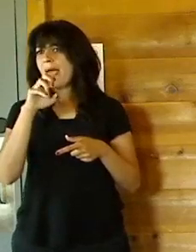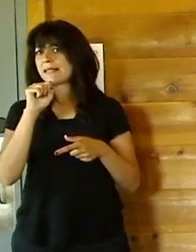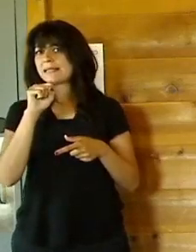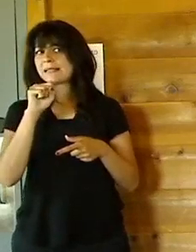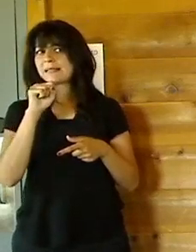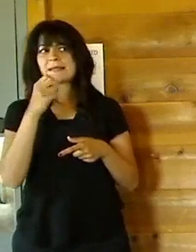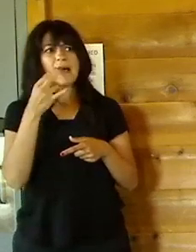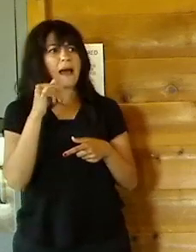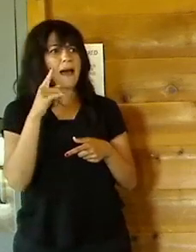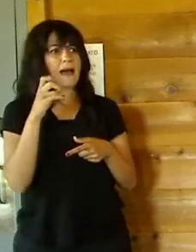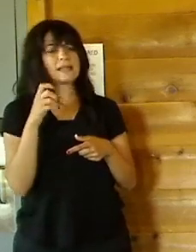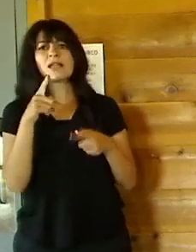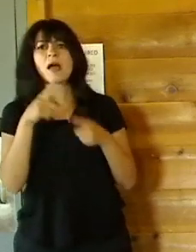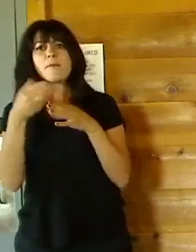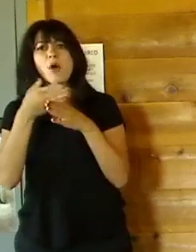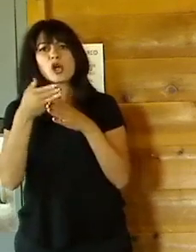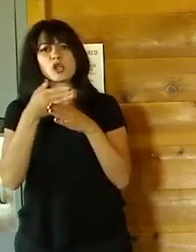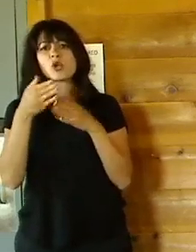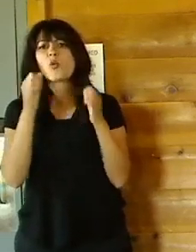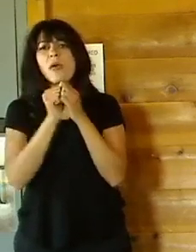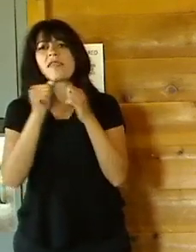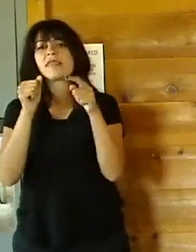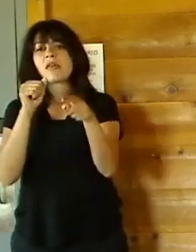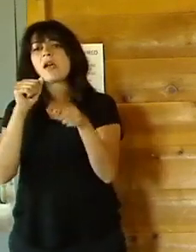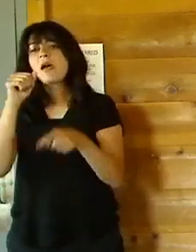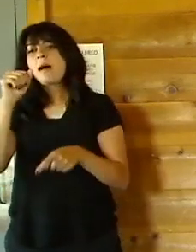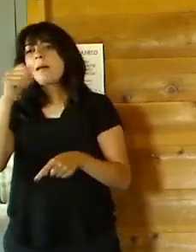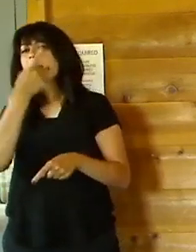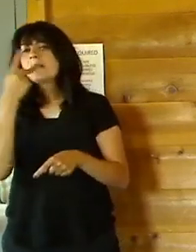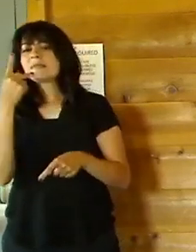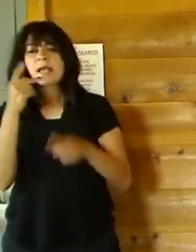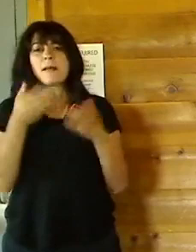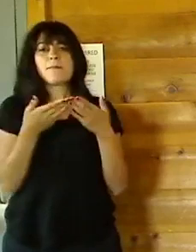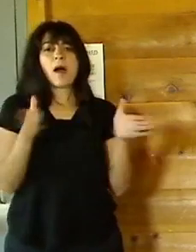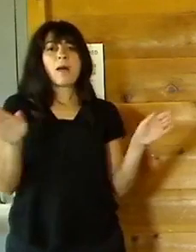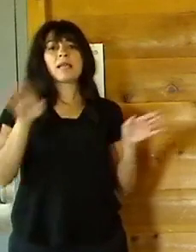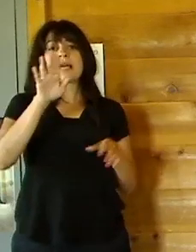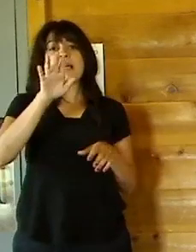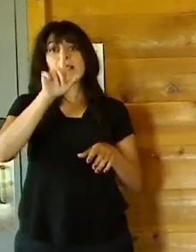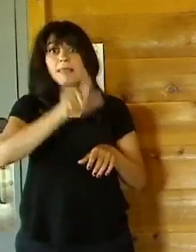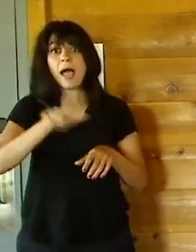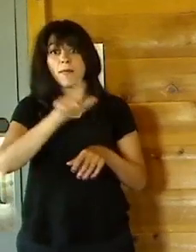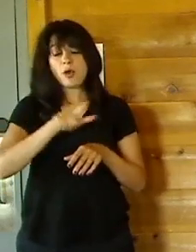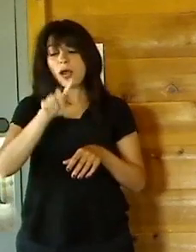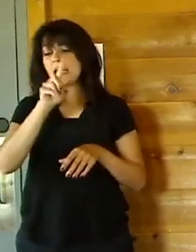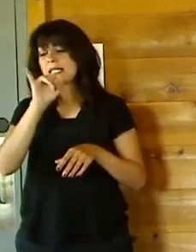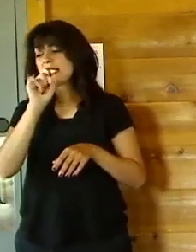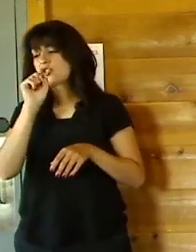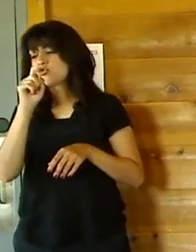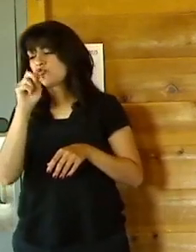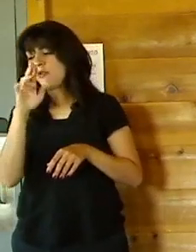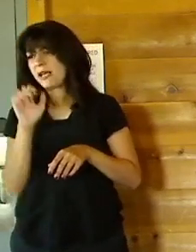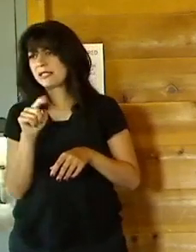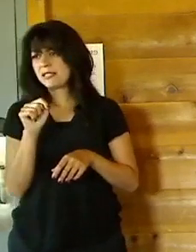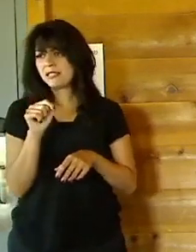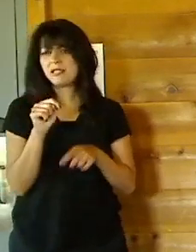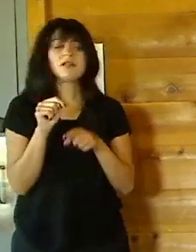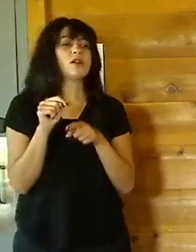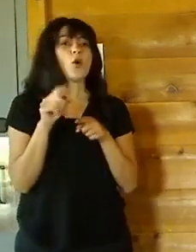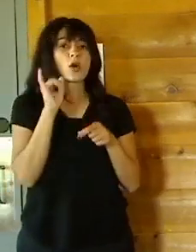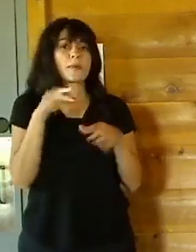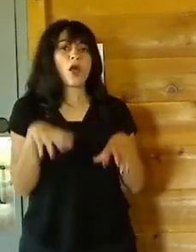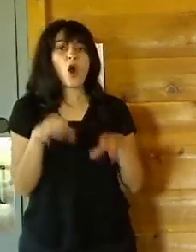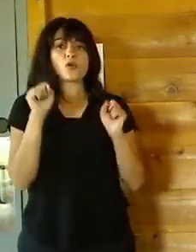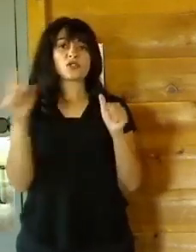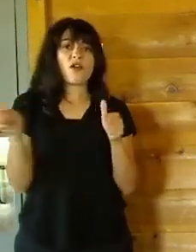Go ahead. covered with the Poughkeepsie Public Library District. We will be hosting our very first writer's hike here at Bowdoin on Saturday, July 24th,